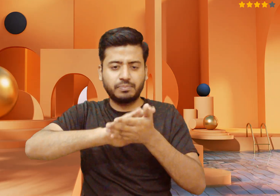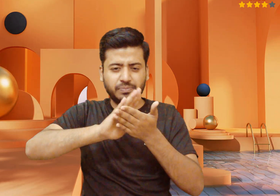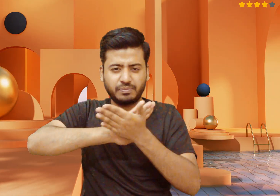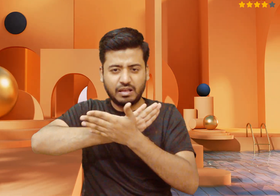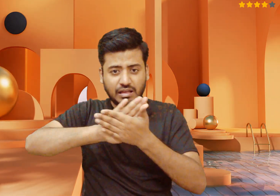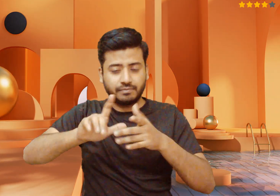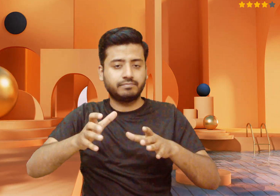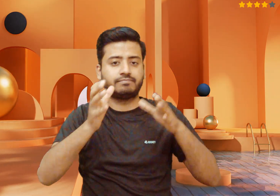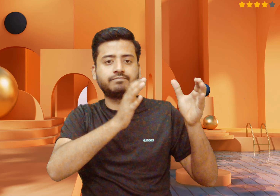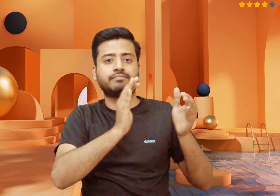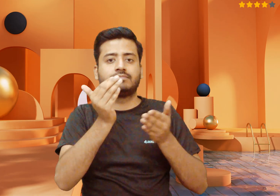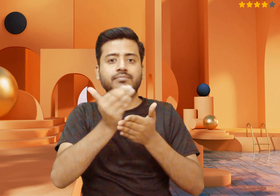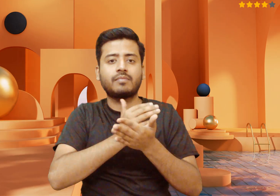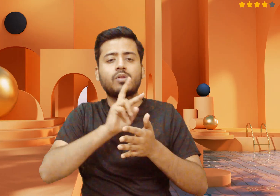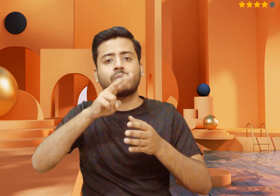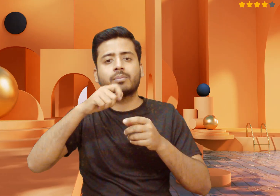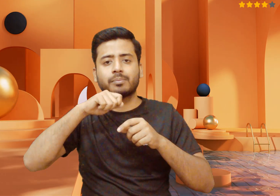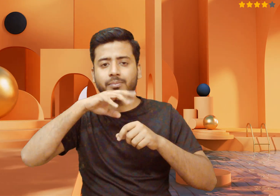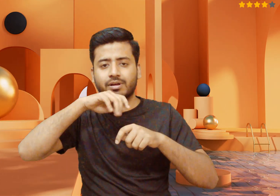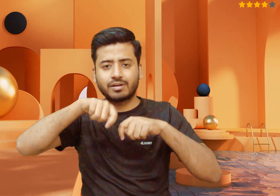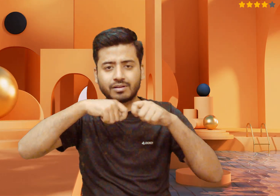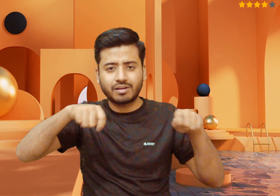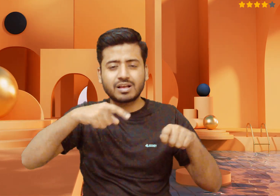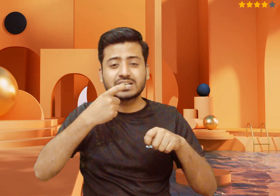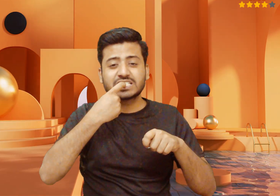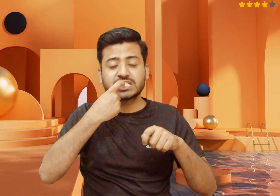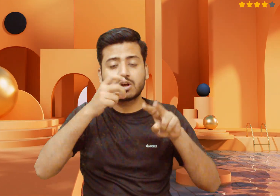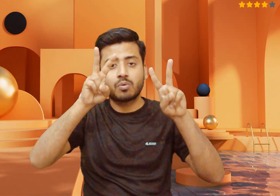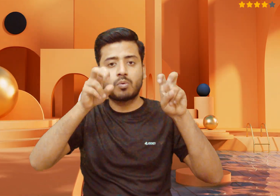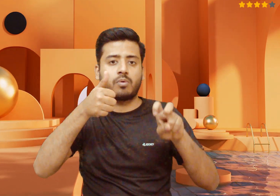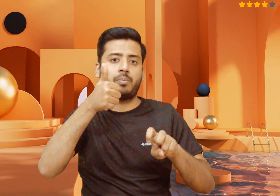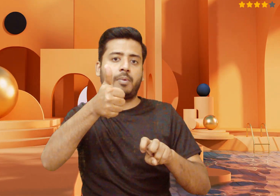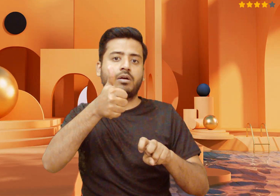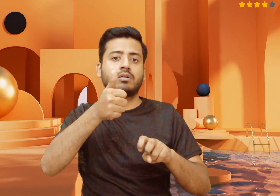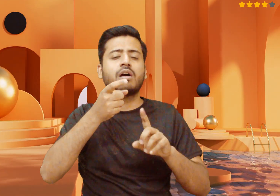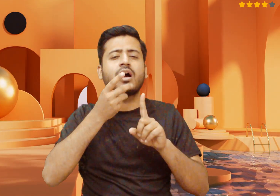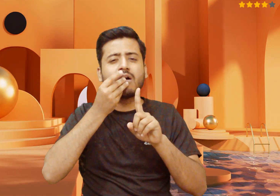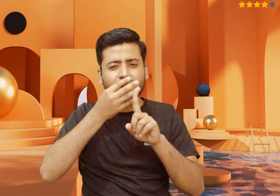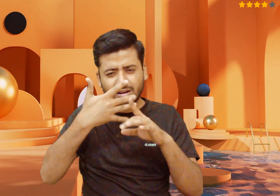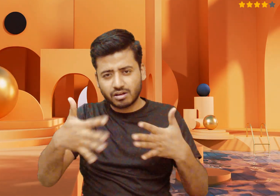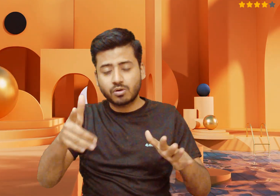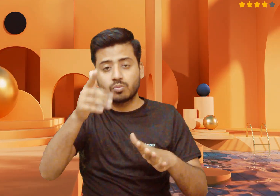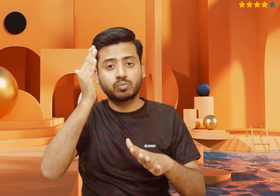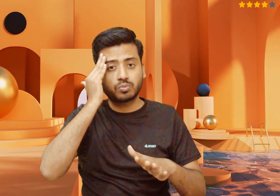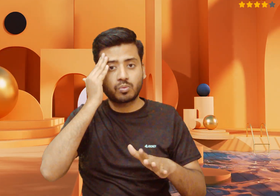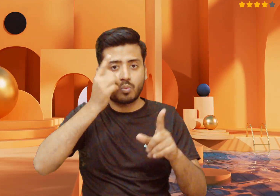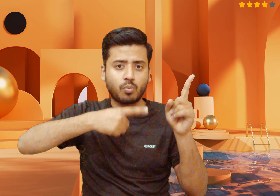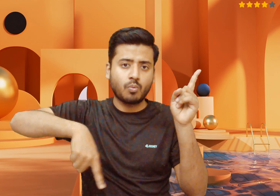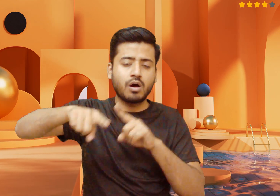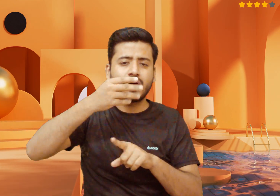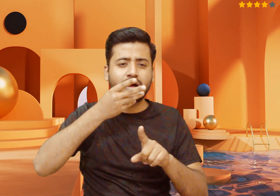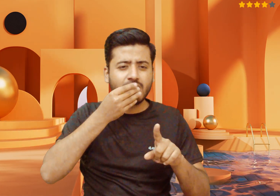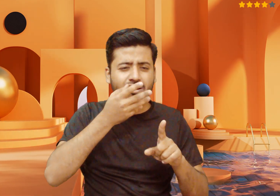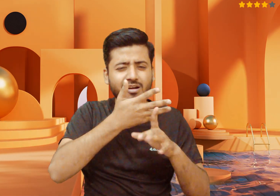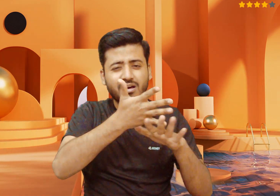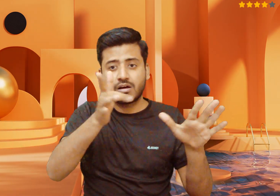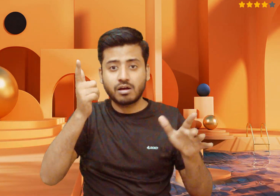and polystyrene. Here's a more detailed explanation. Scope of the ban. The ban in India, which includes Baluper,